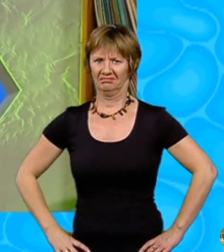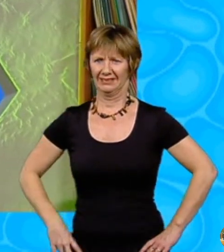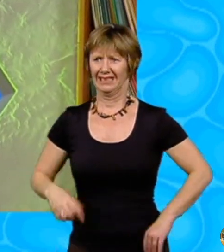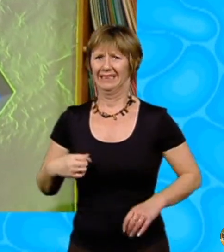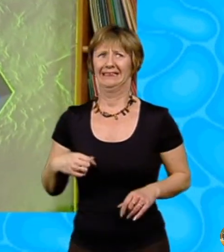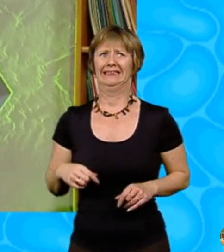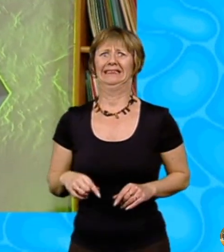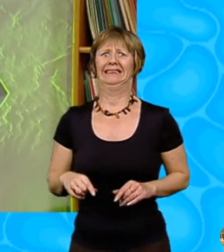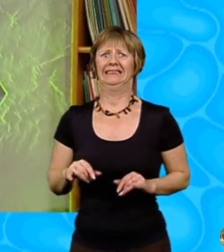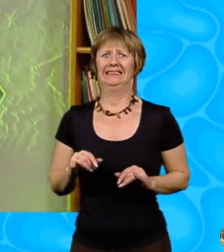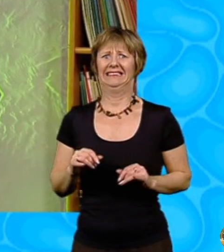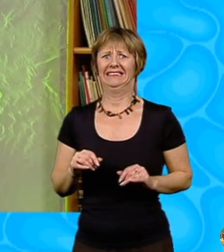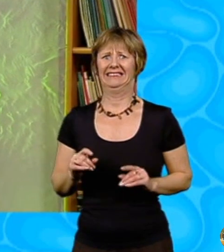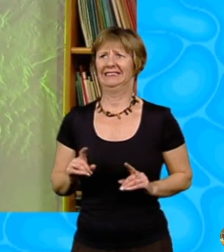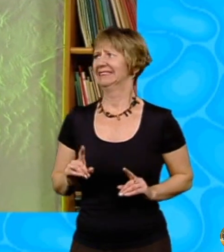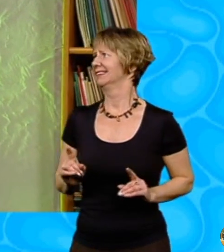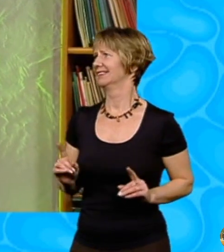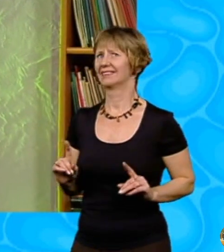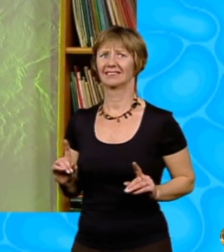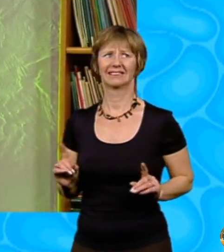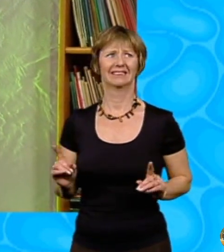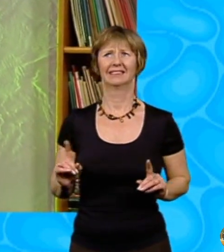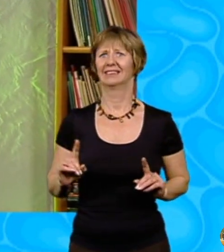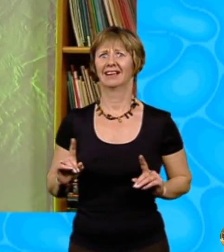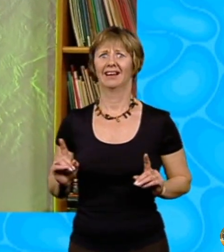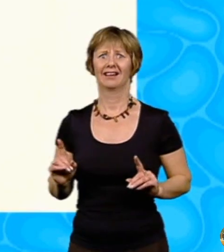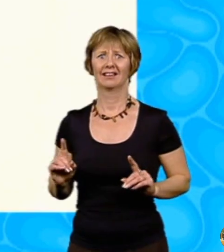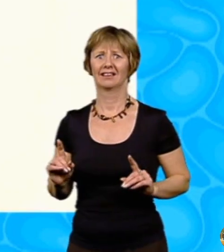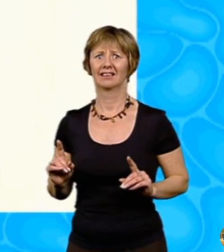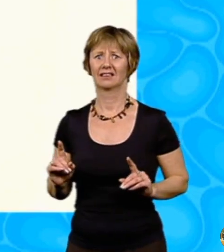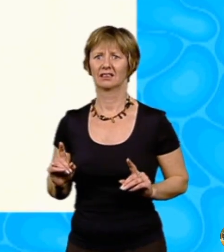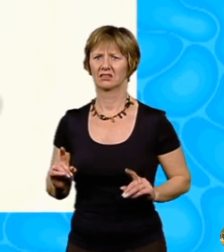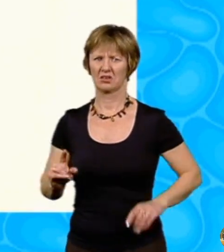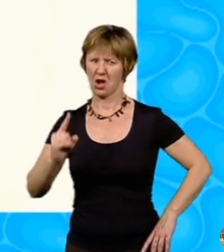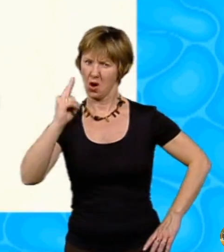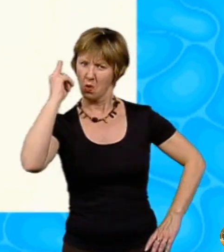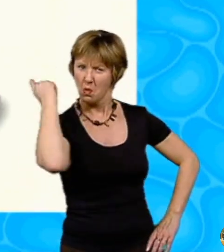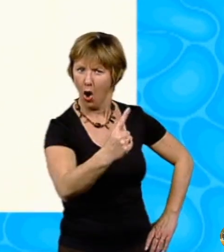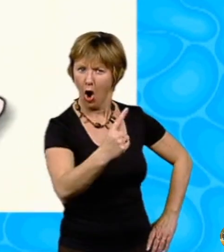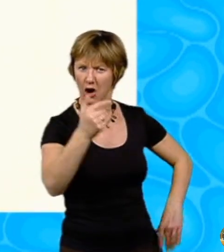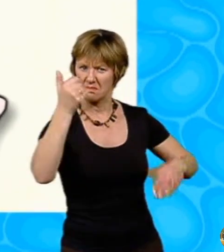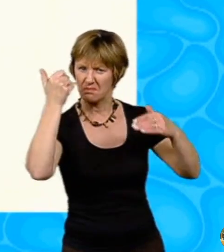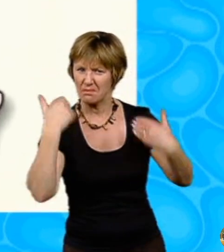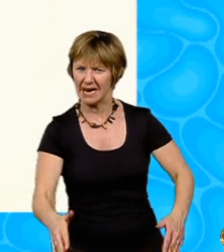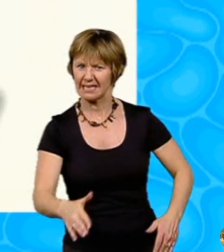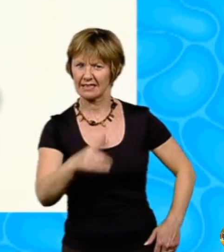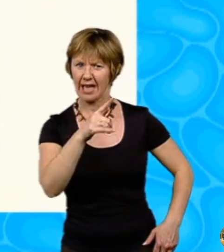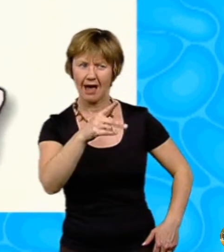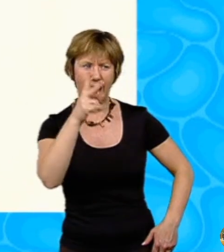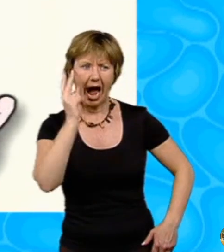held my breath. What was going to happen now? Miss Porter, I warned you what would happen if you turned into a dragon in